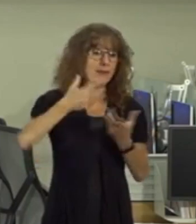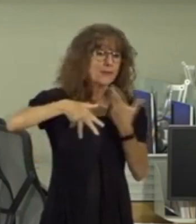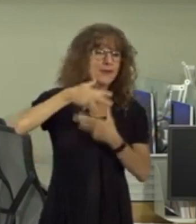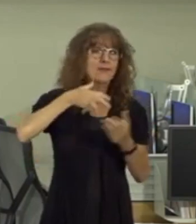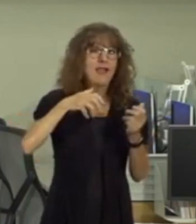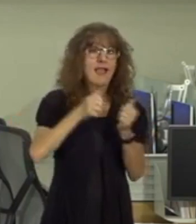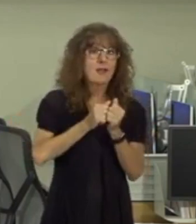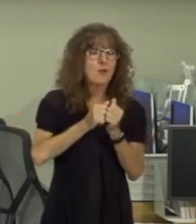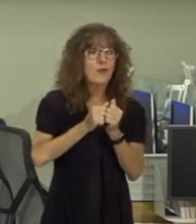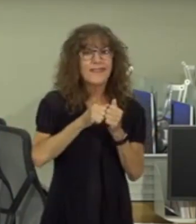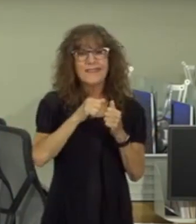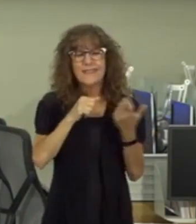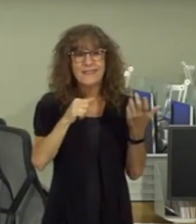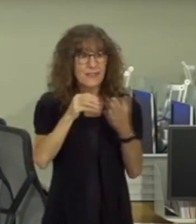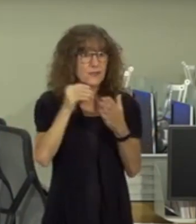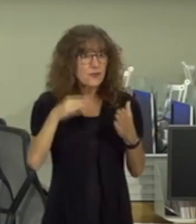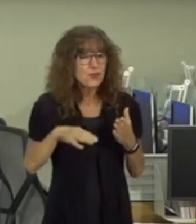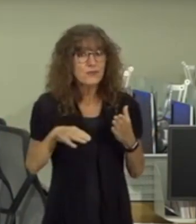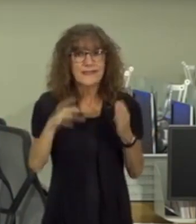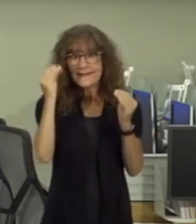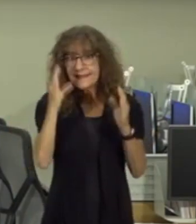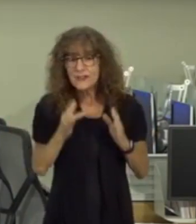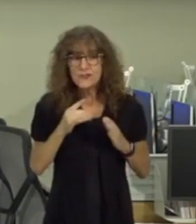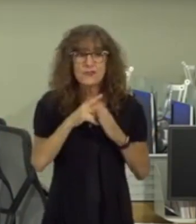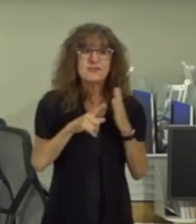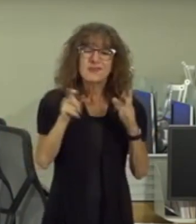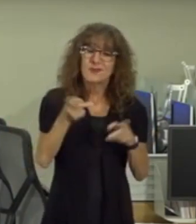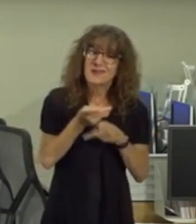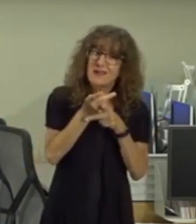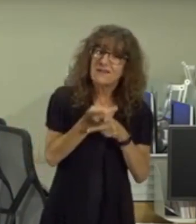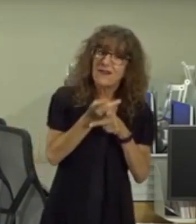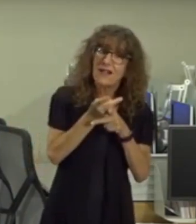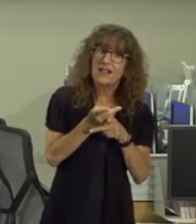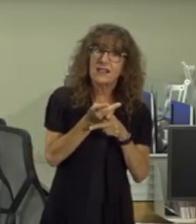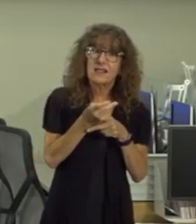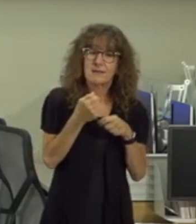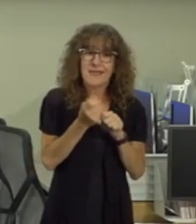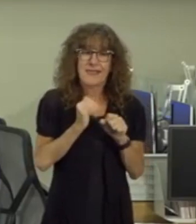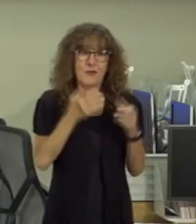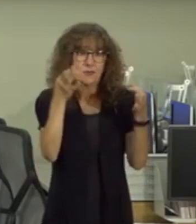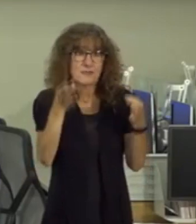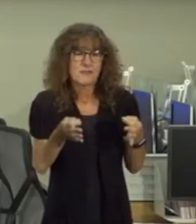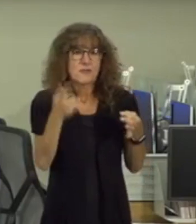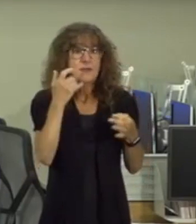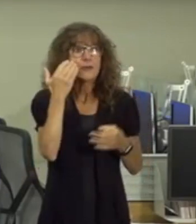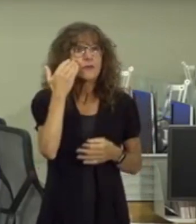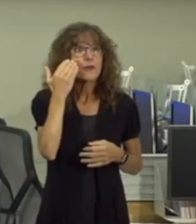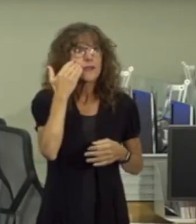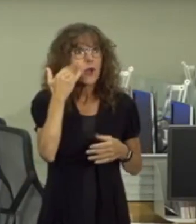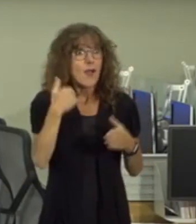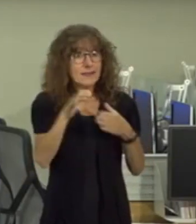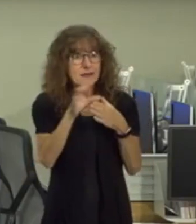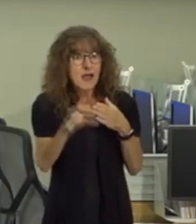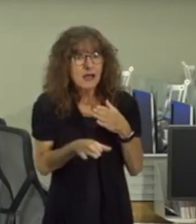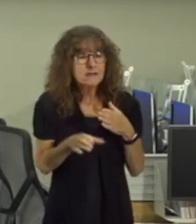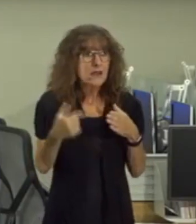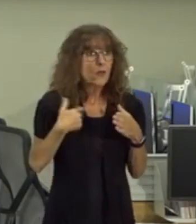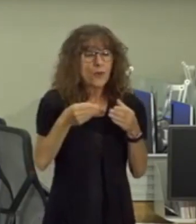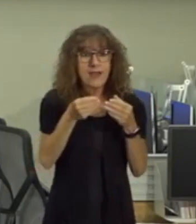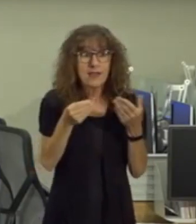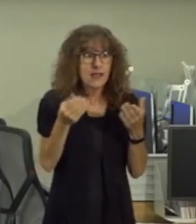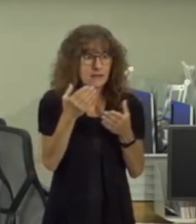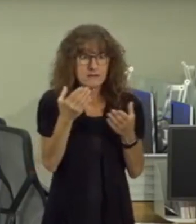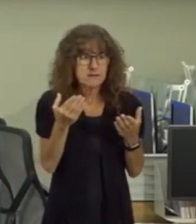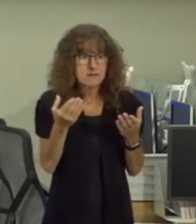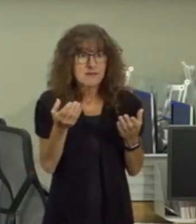with them who teach them and so we're you know careful in terms of this decision because we know it has consequences we lost a few